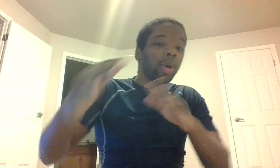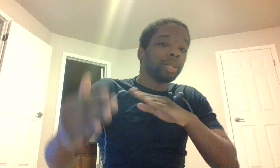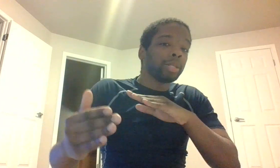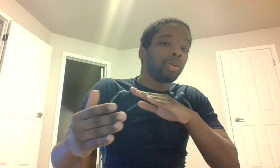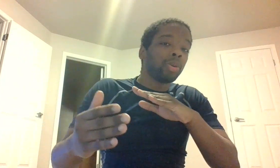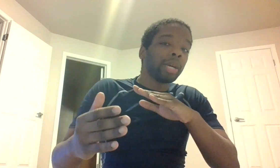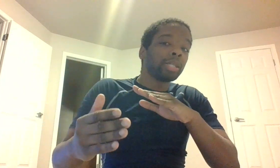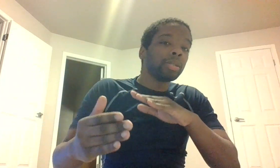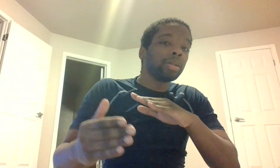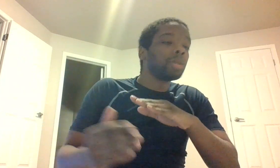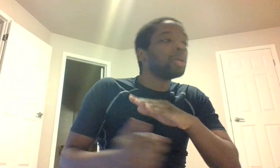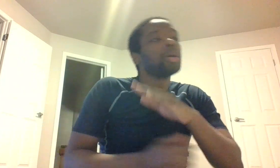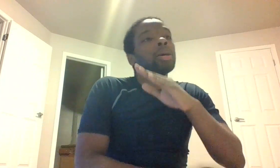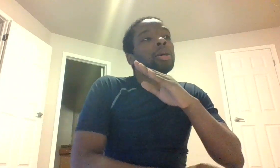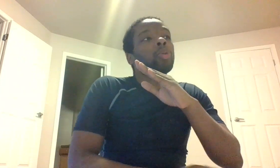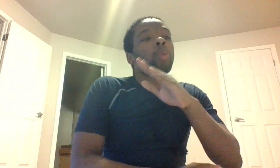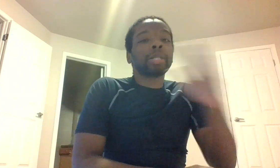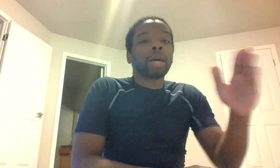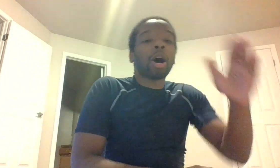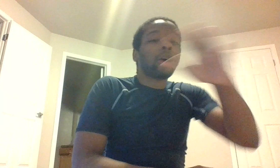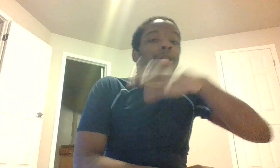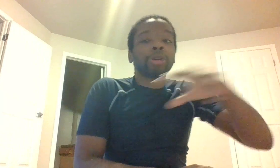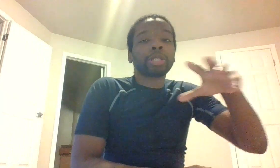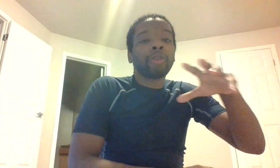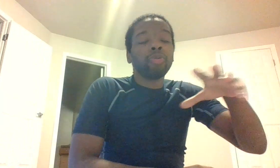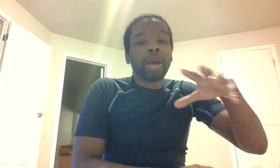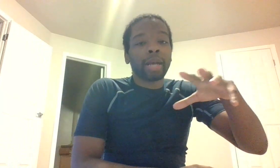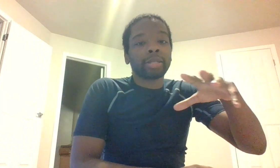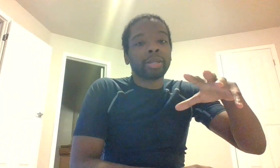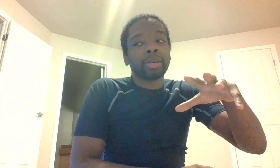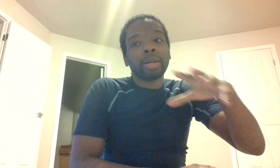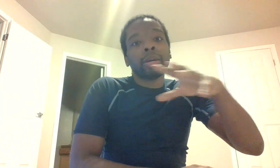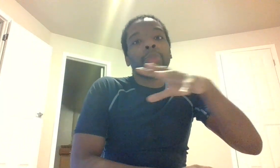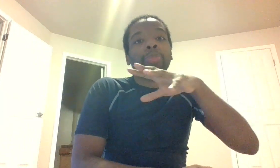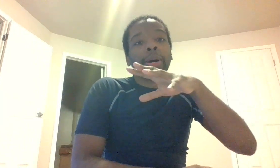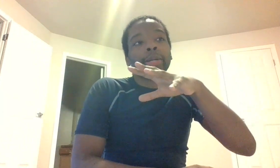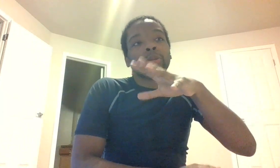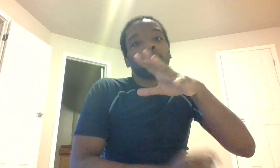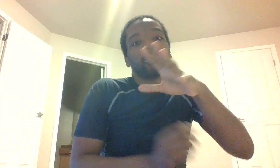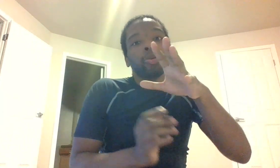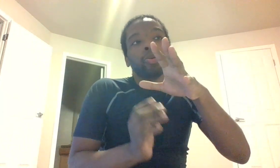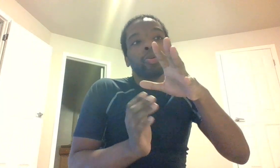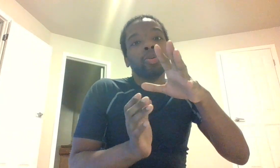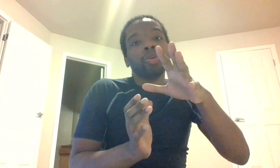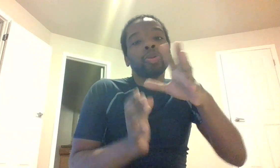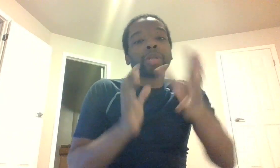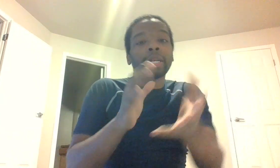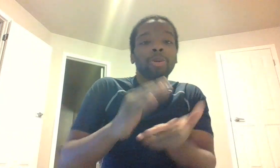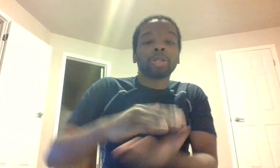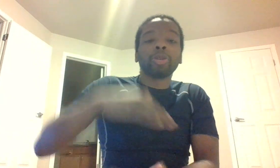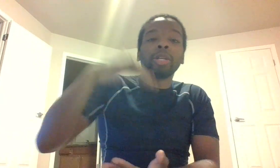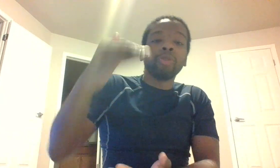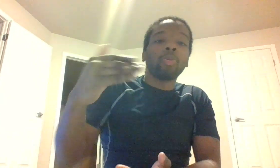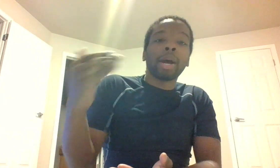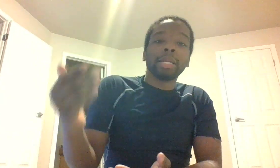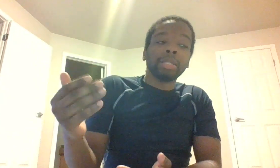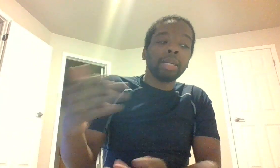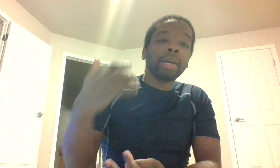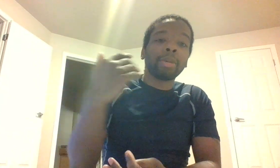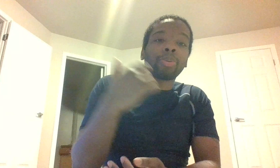y and z coordination once all towers give you x but when you do anything special it gives you y and z and the